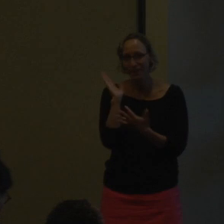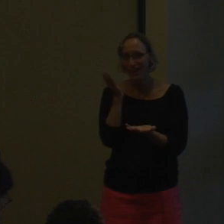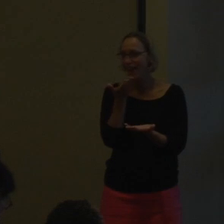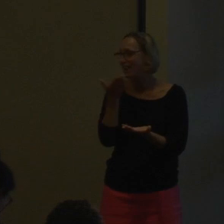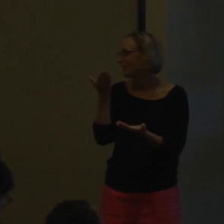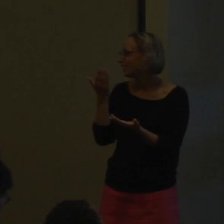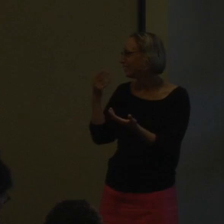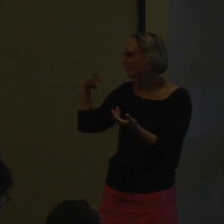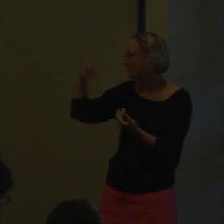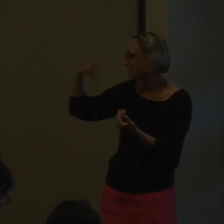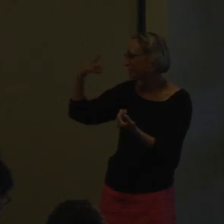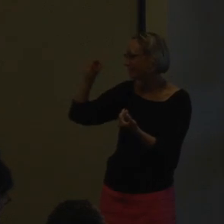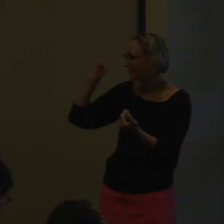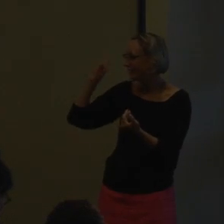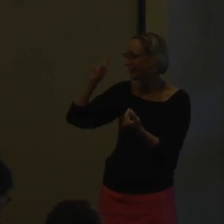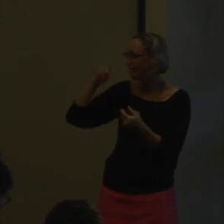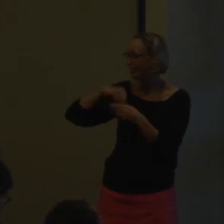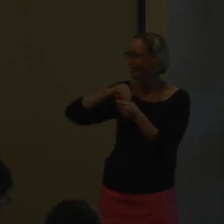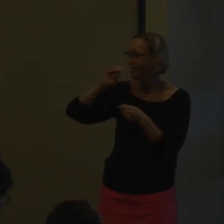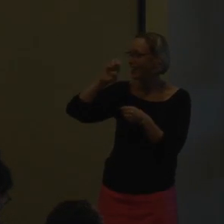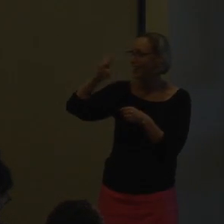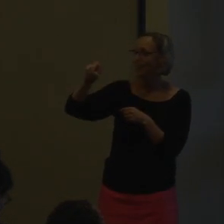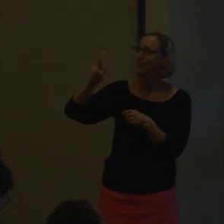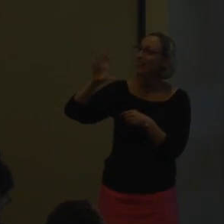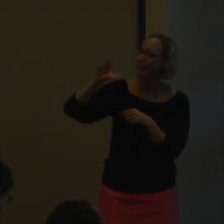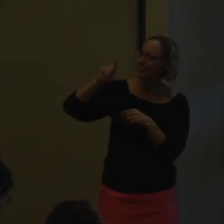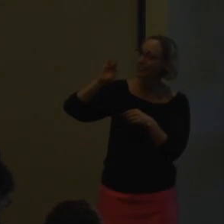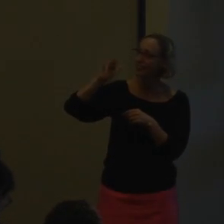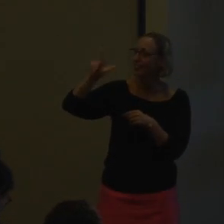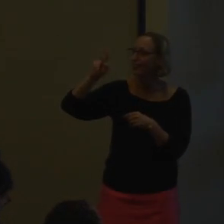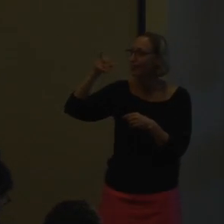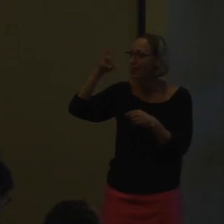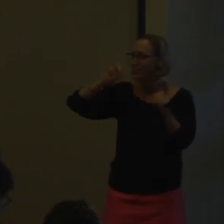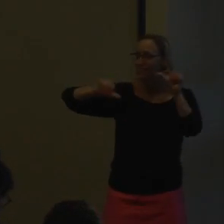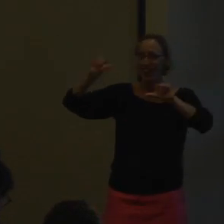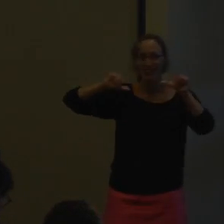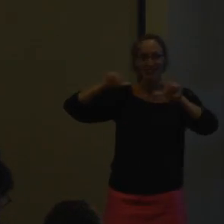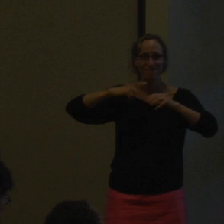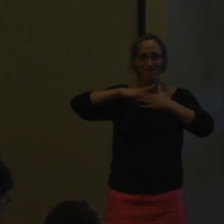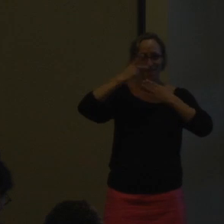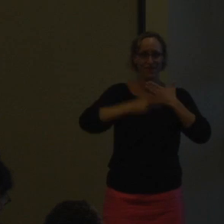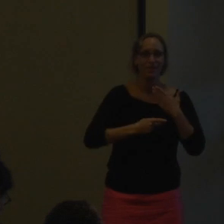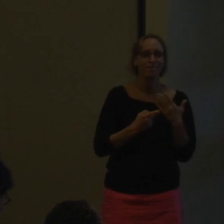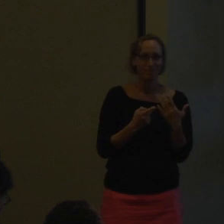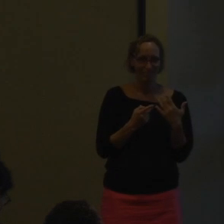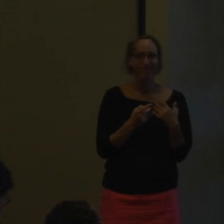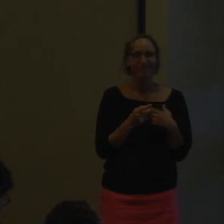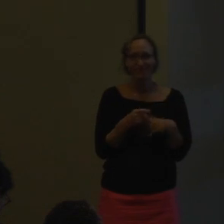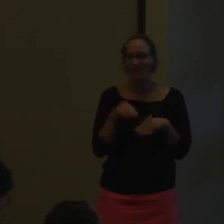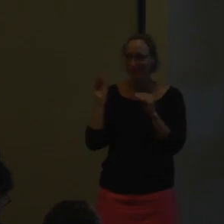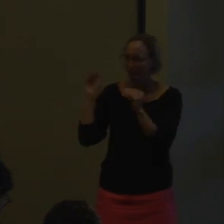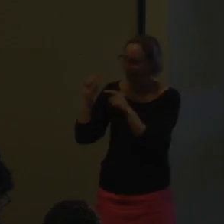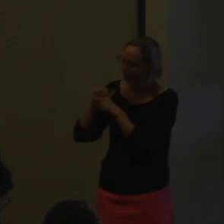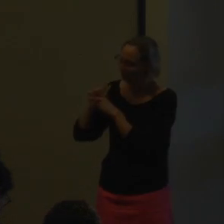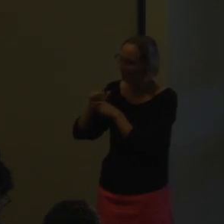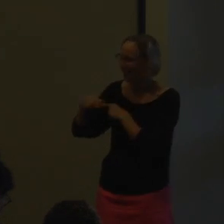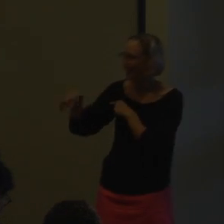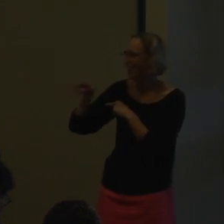through our PhD program in educational pro science. So we're